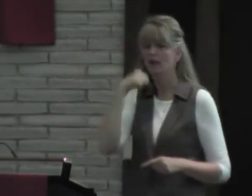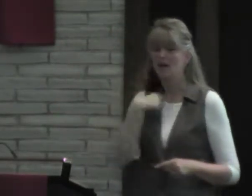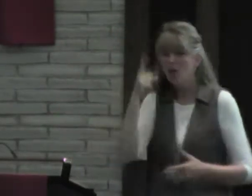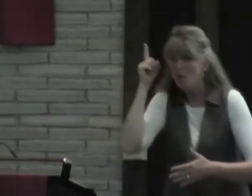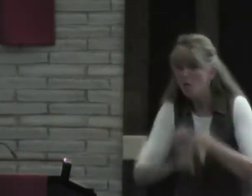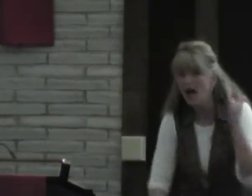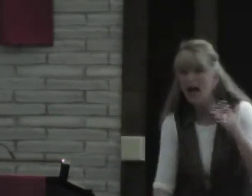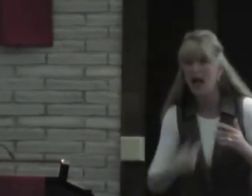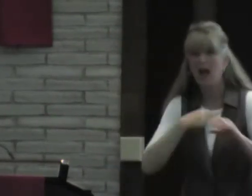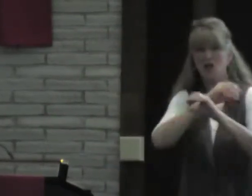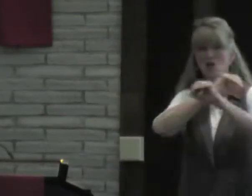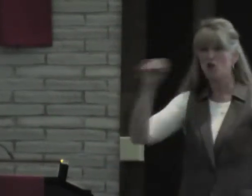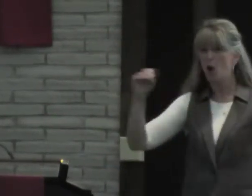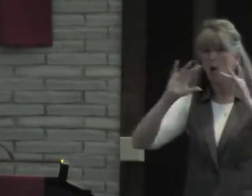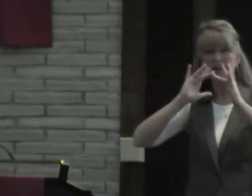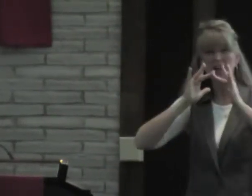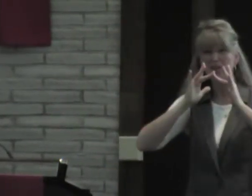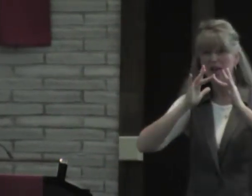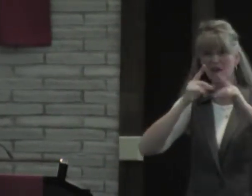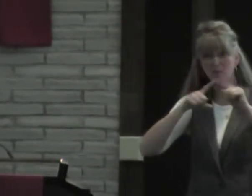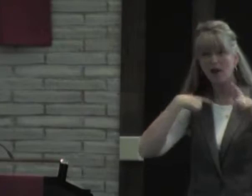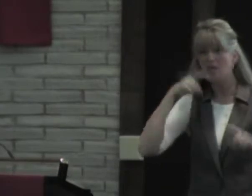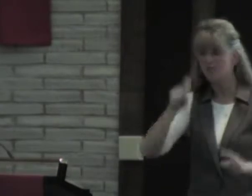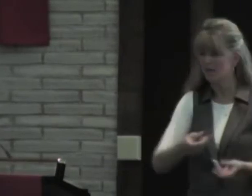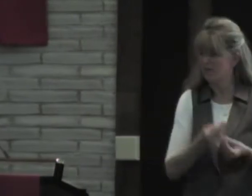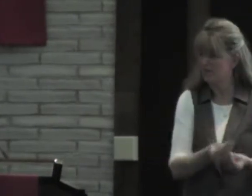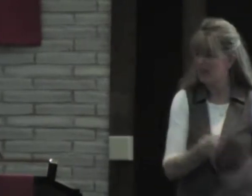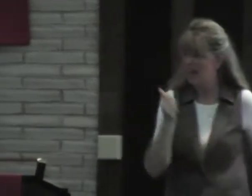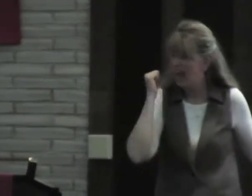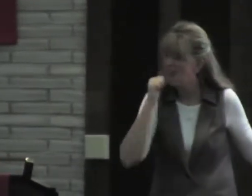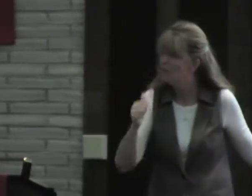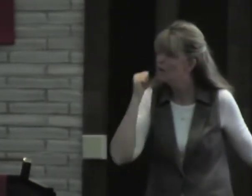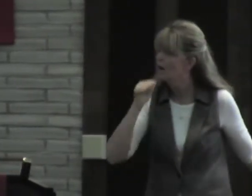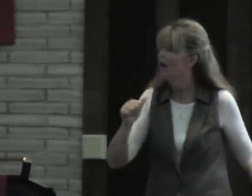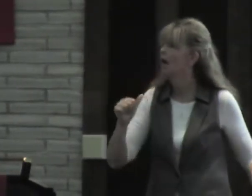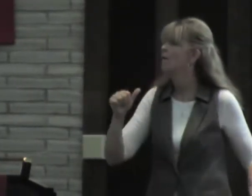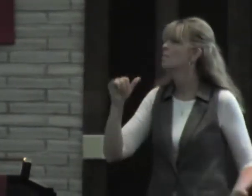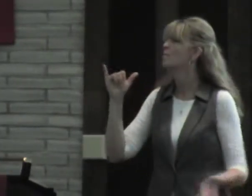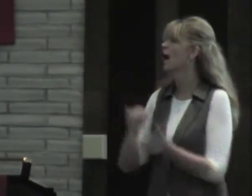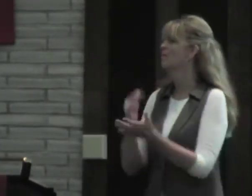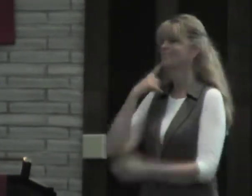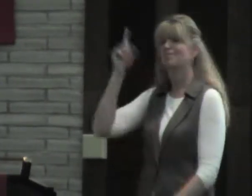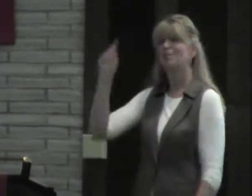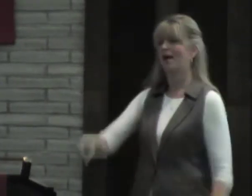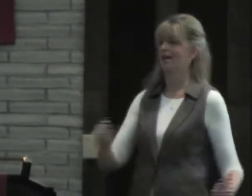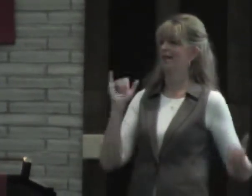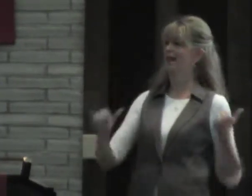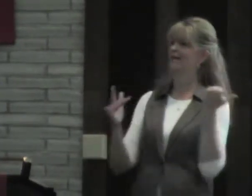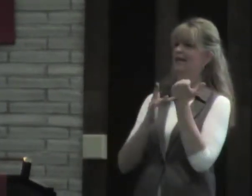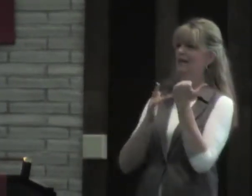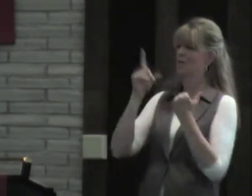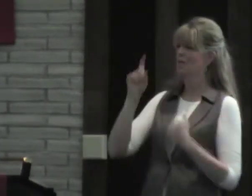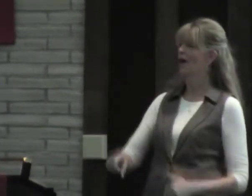You have to charge it, right? Every day. And I said, what? There's no internet. I have to charge it every day. And they said, yep, you have to.